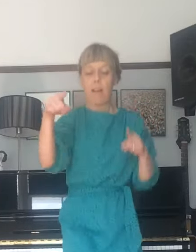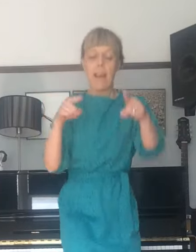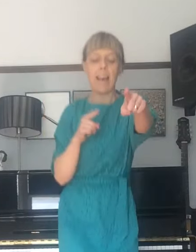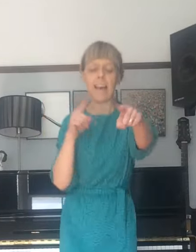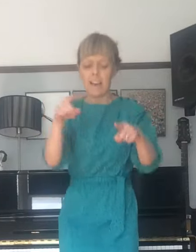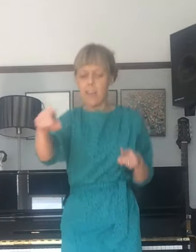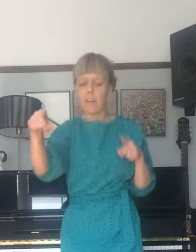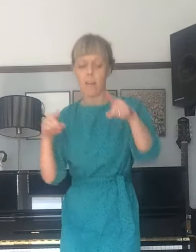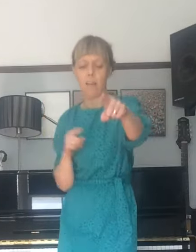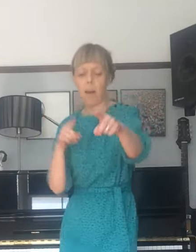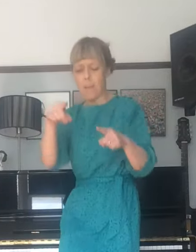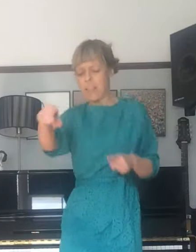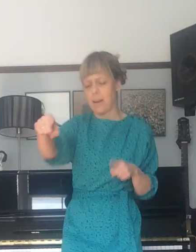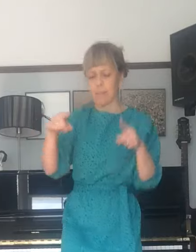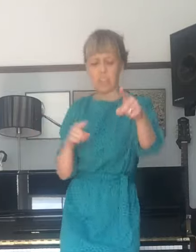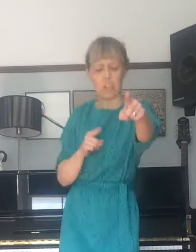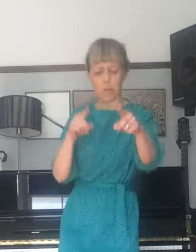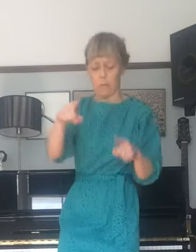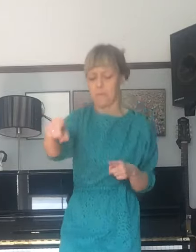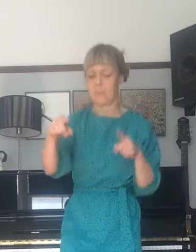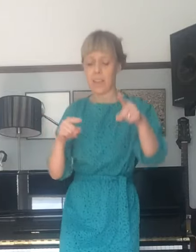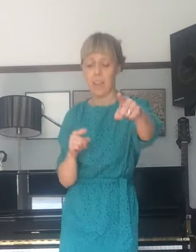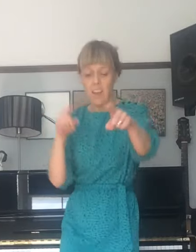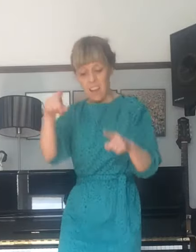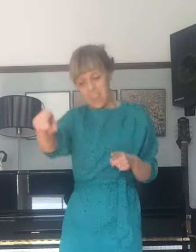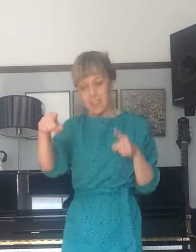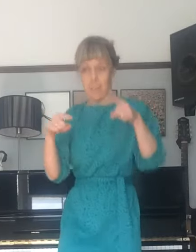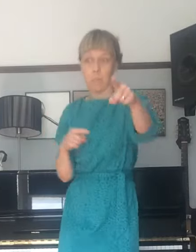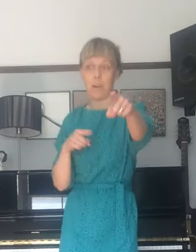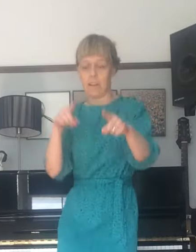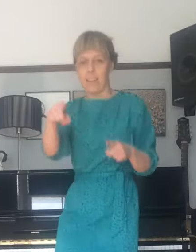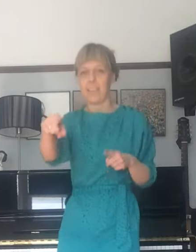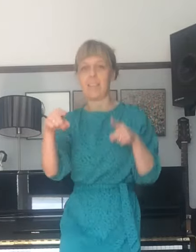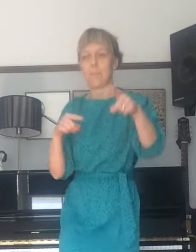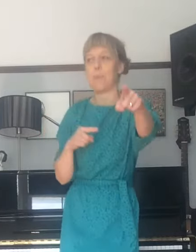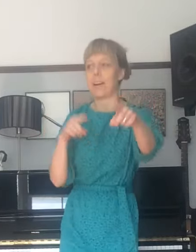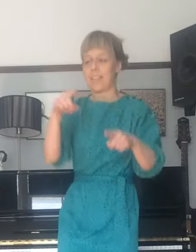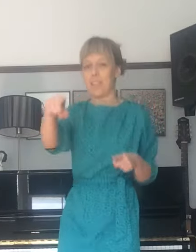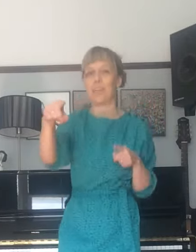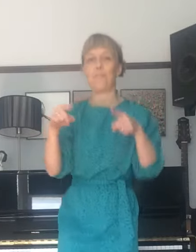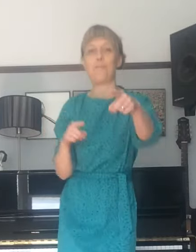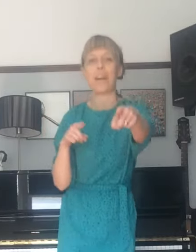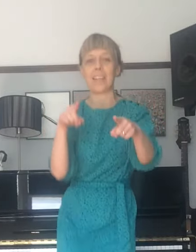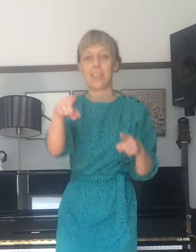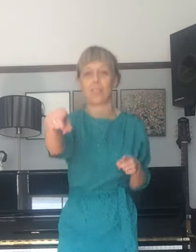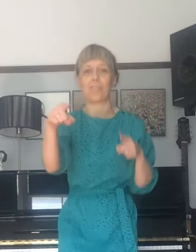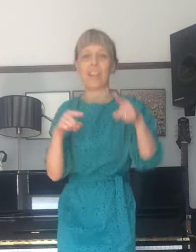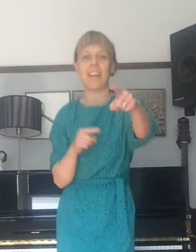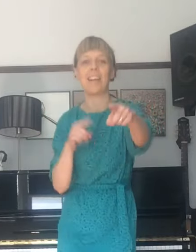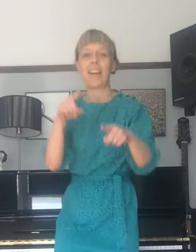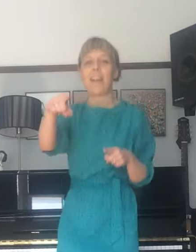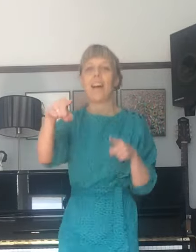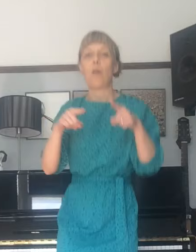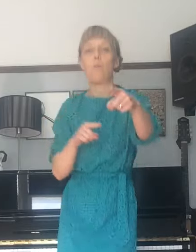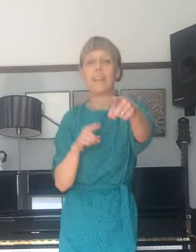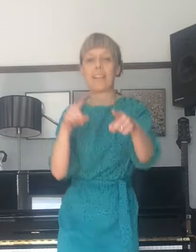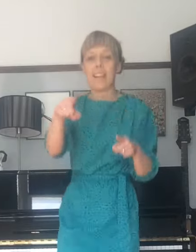Hey, my name is Joe. And I work in a button factory. One day